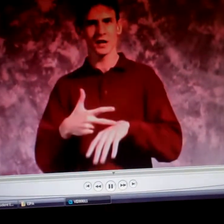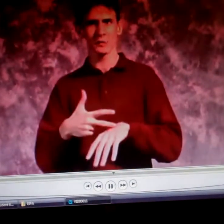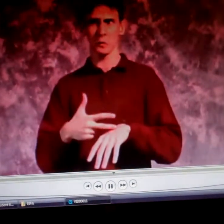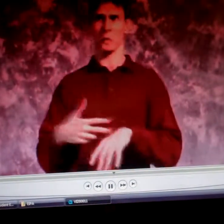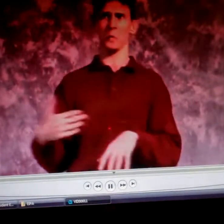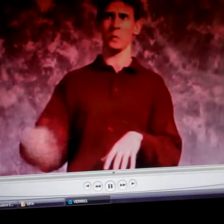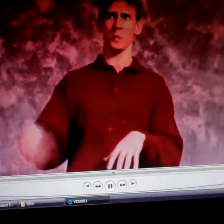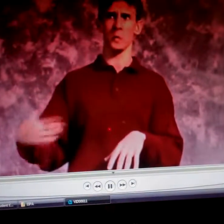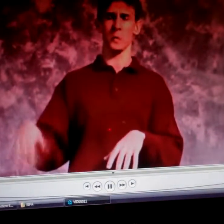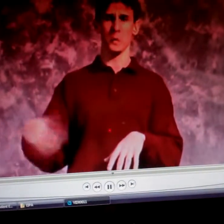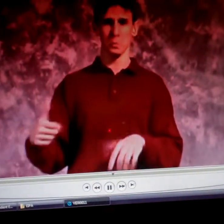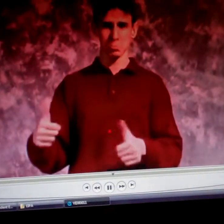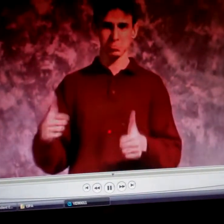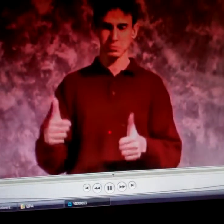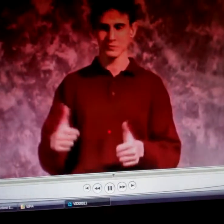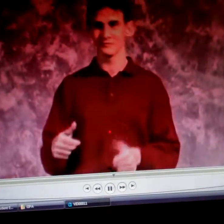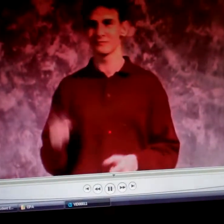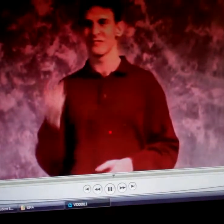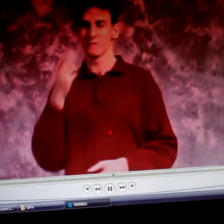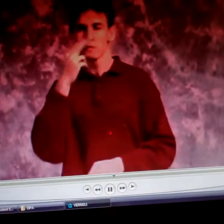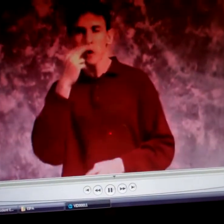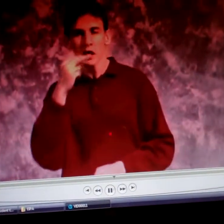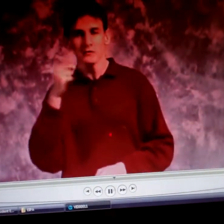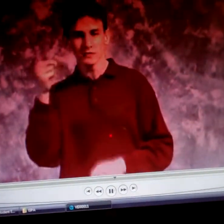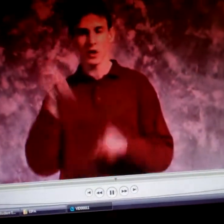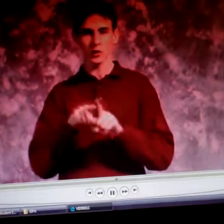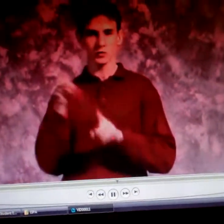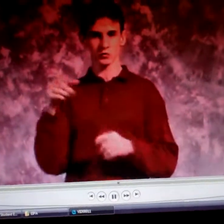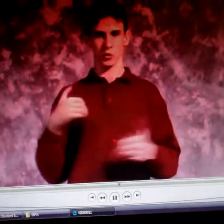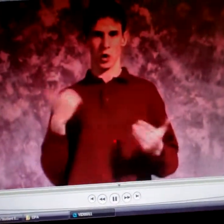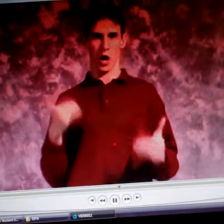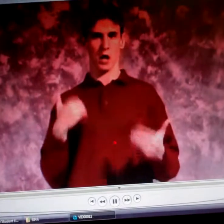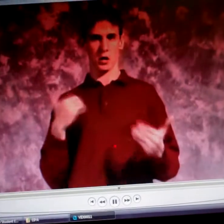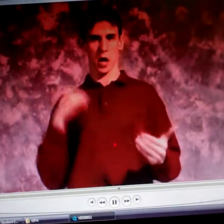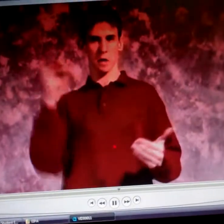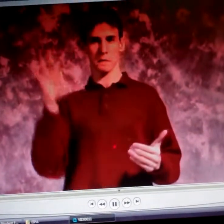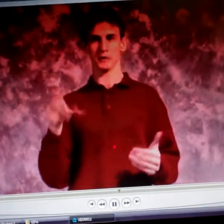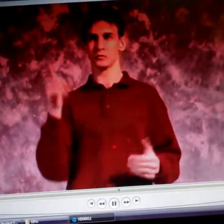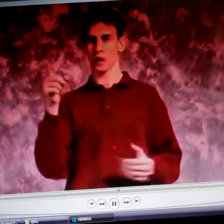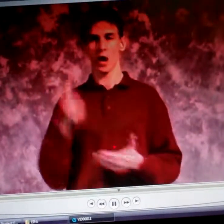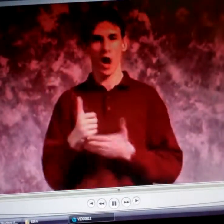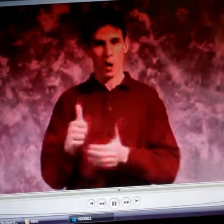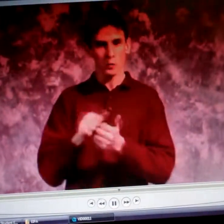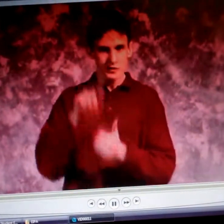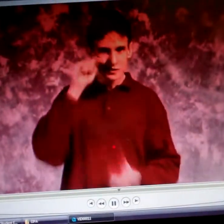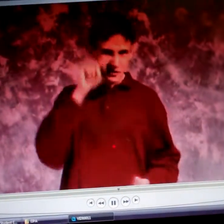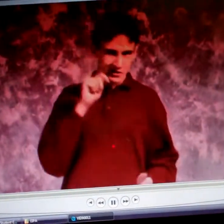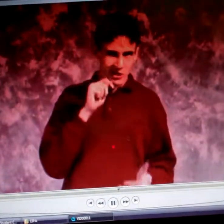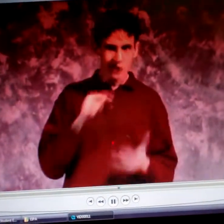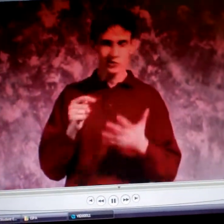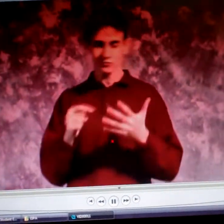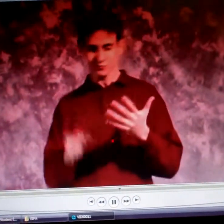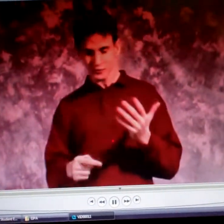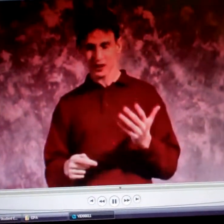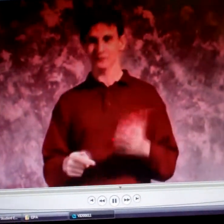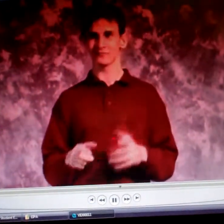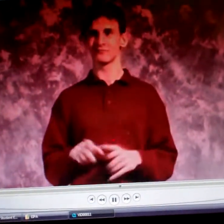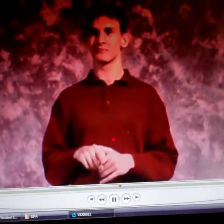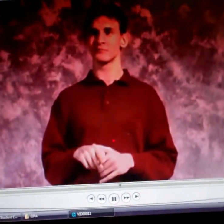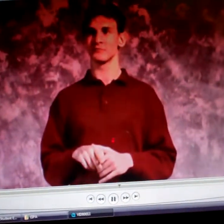And I used to be in a bikers group that would bike around that area. And they'd help